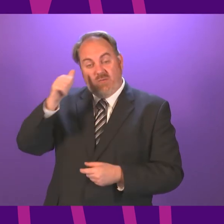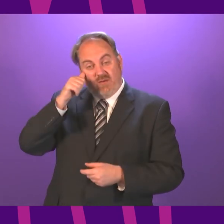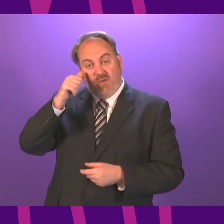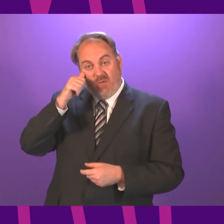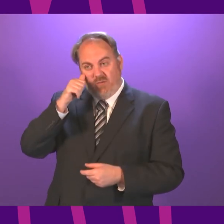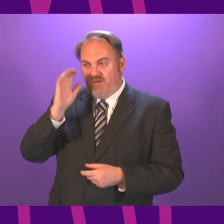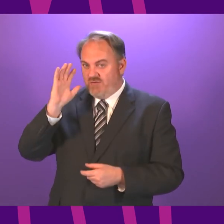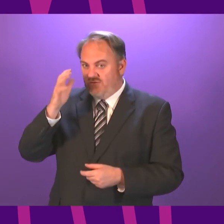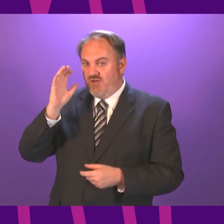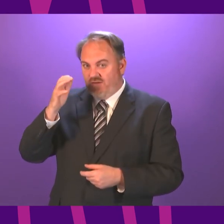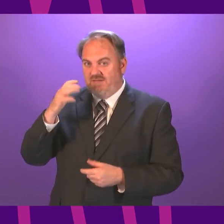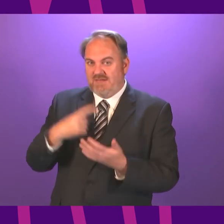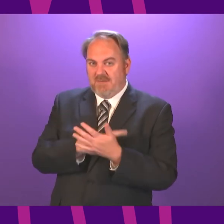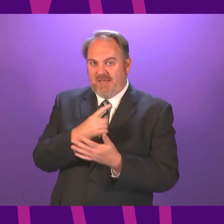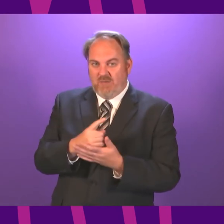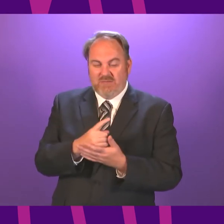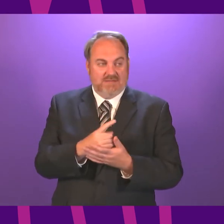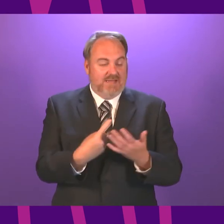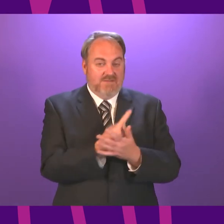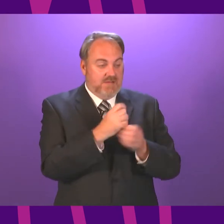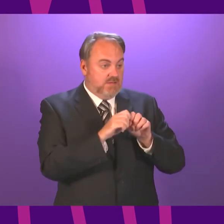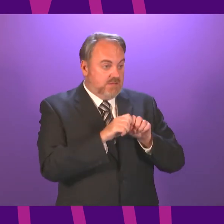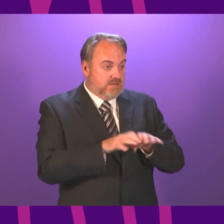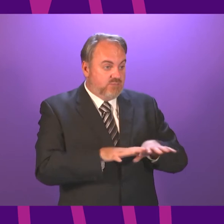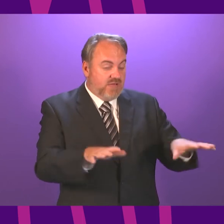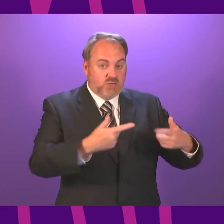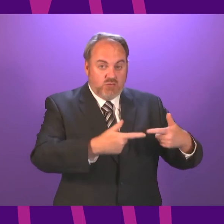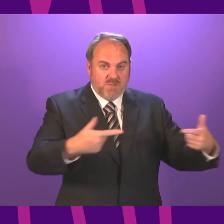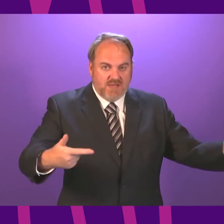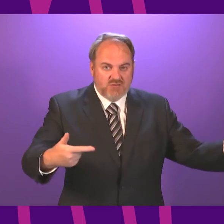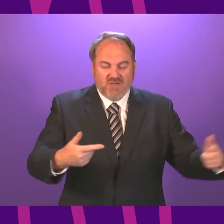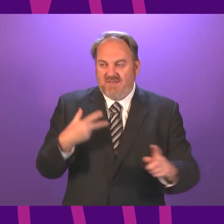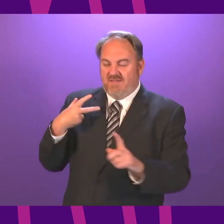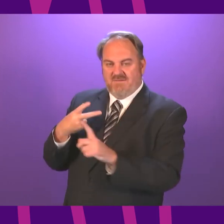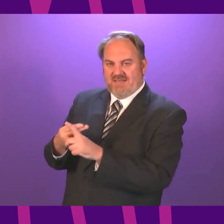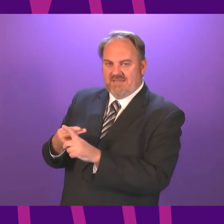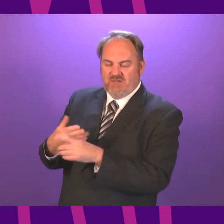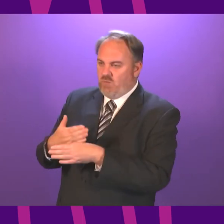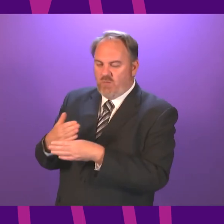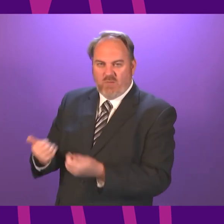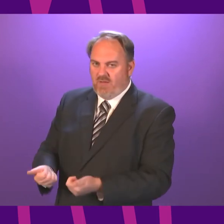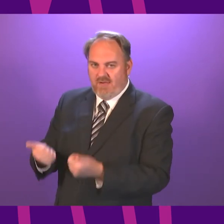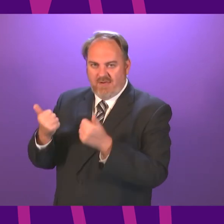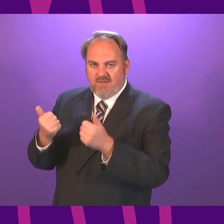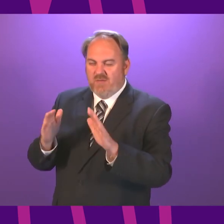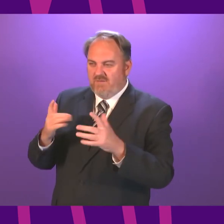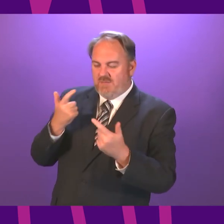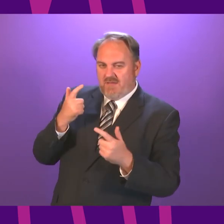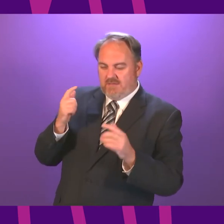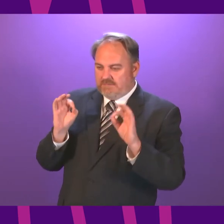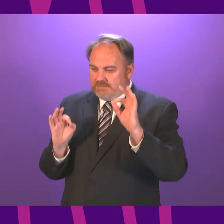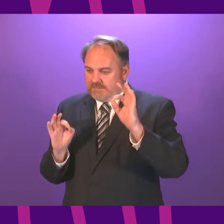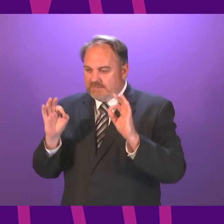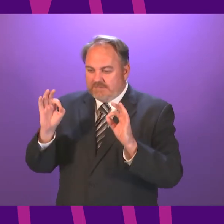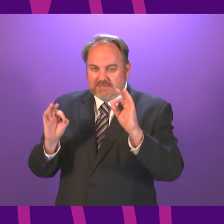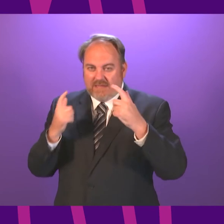effectiveness of the vaccine. So that means we need to take continued care and really look at all of these things carefully before coming to final decisions.